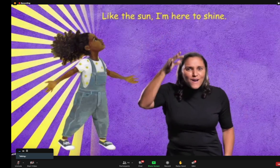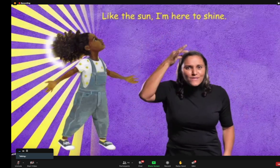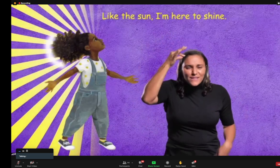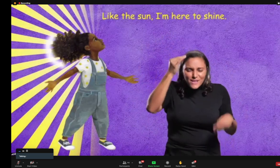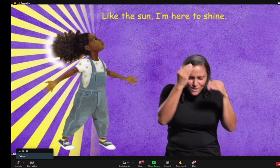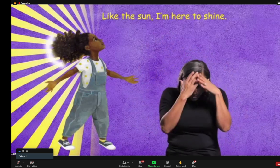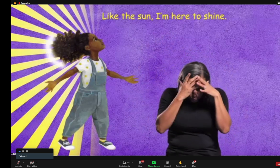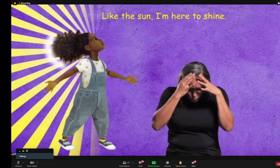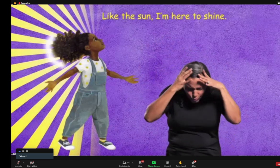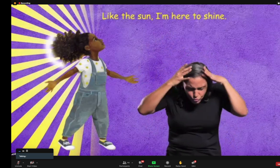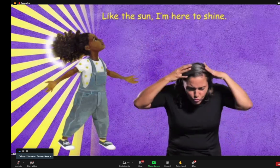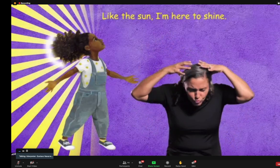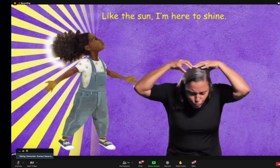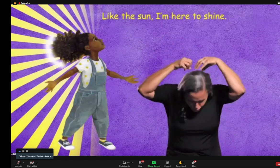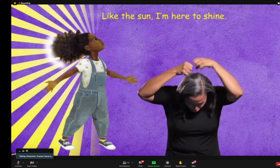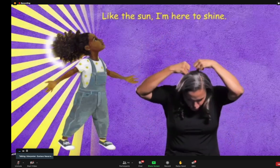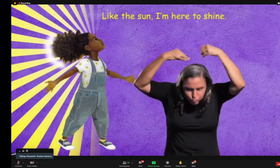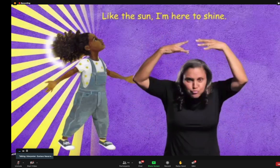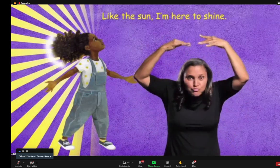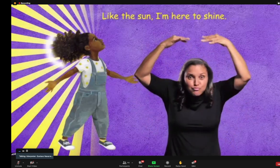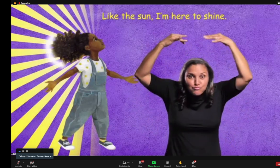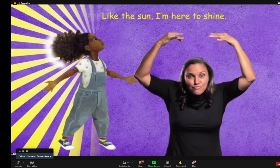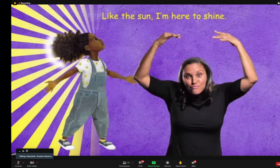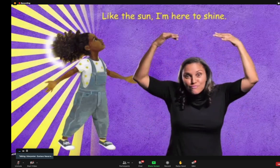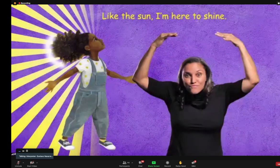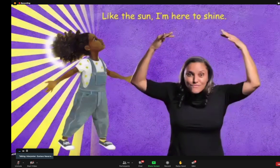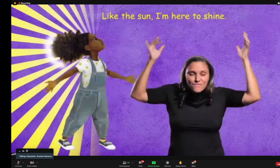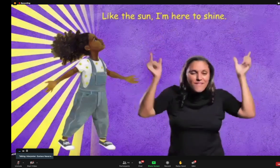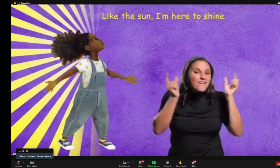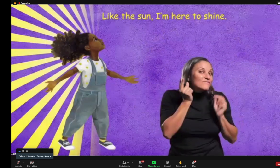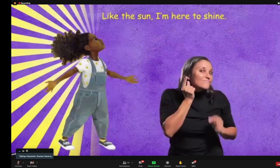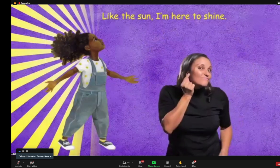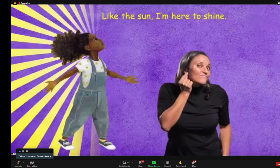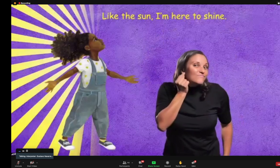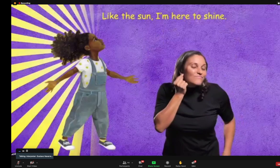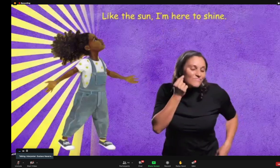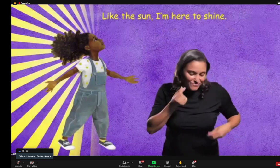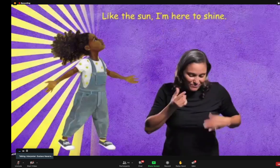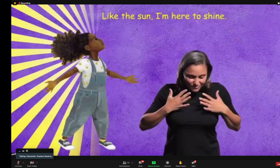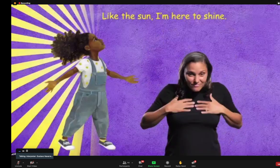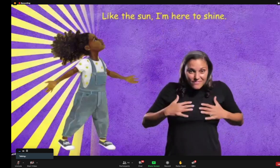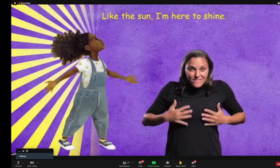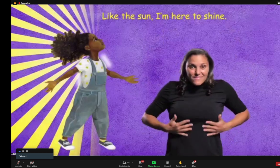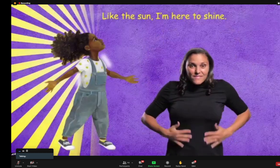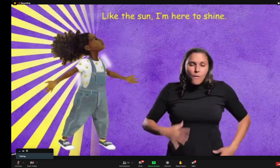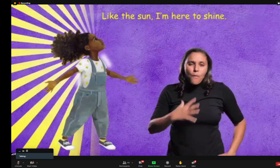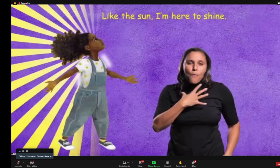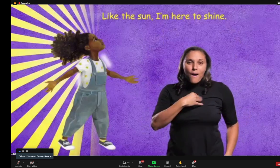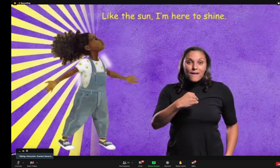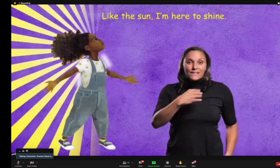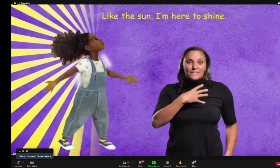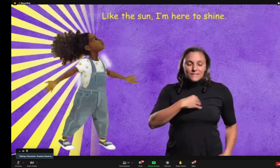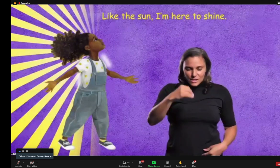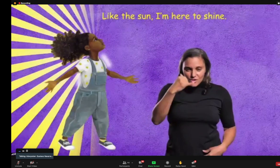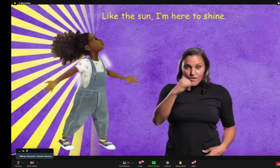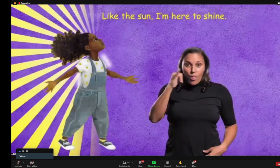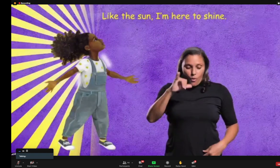Black girl, brown hair, bunched up, with earrings, a white